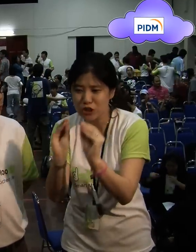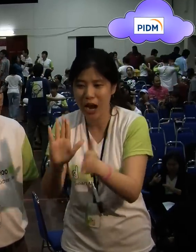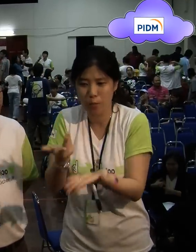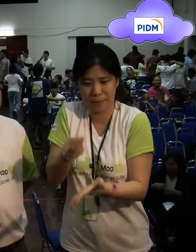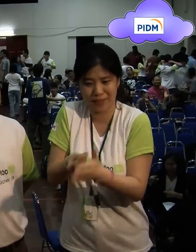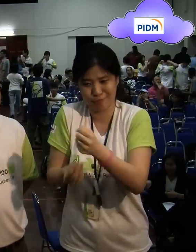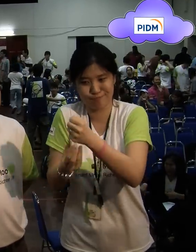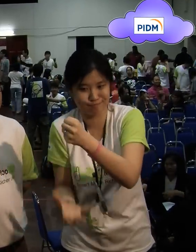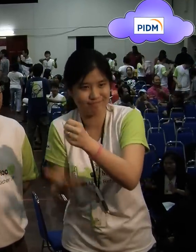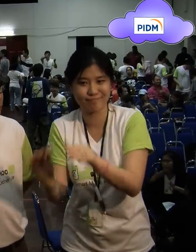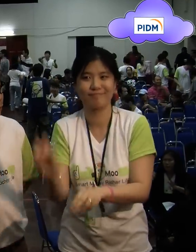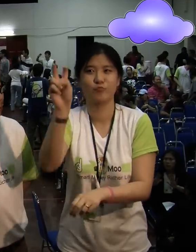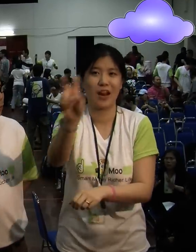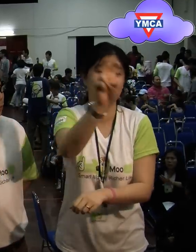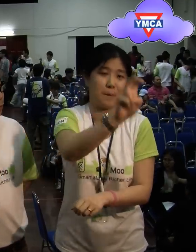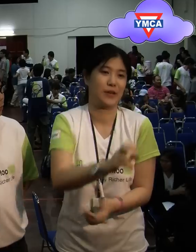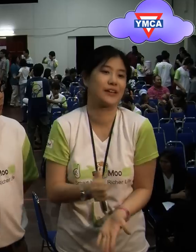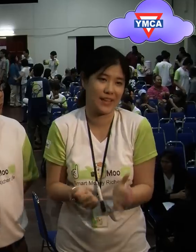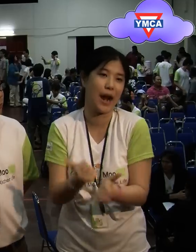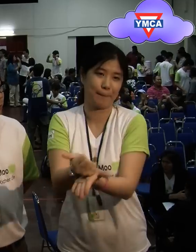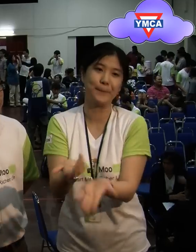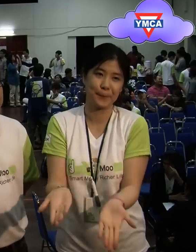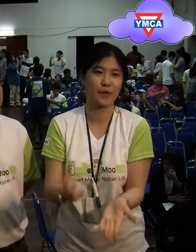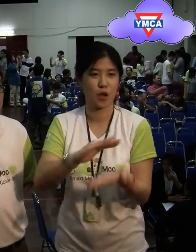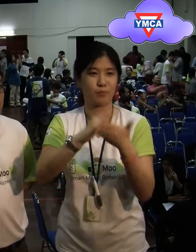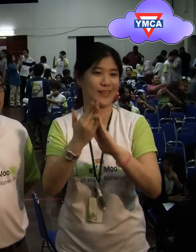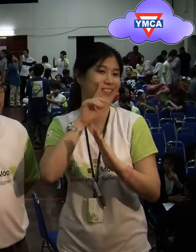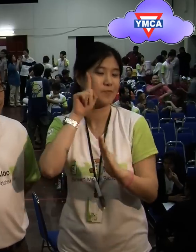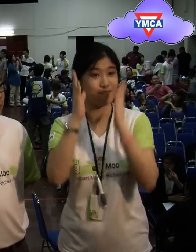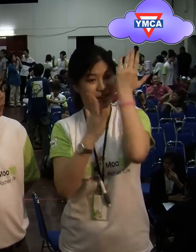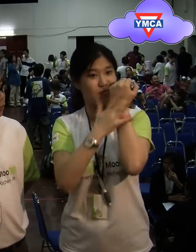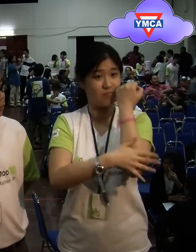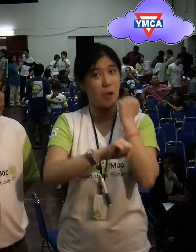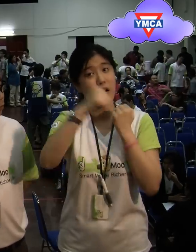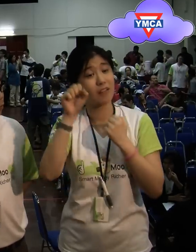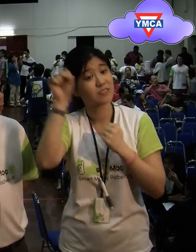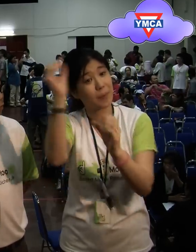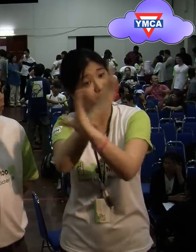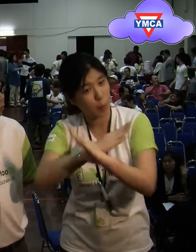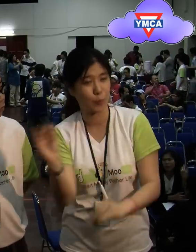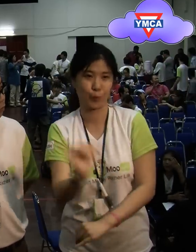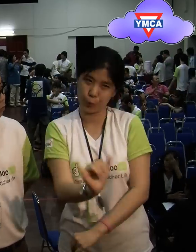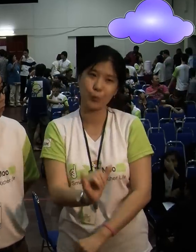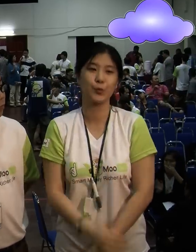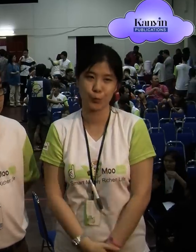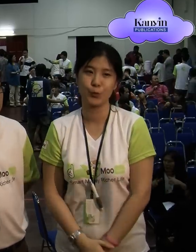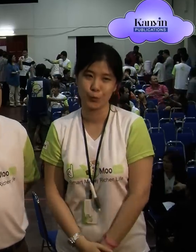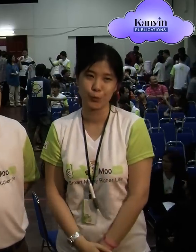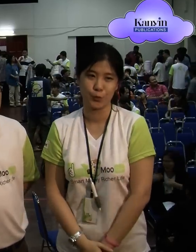and educate and teach them about monies and savings. Yeah, to travel to other states and help other deaf communities, maybe in Sabah and